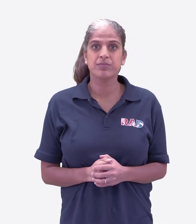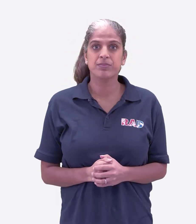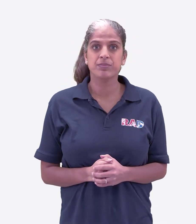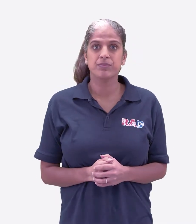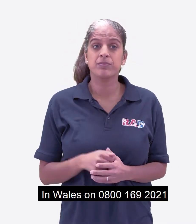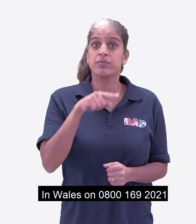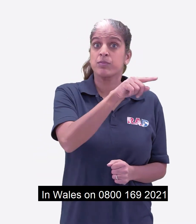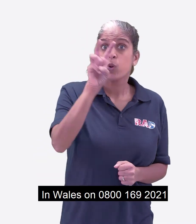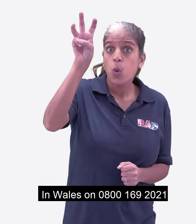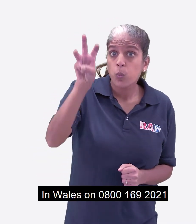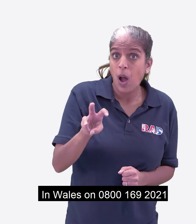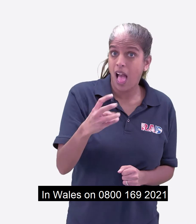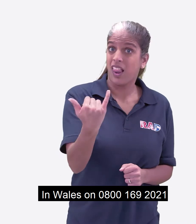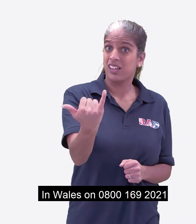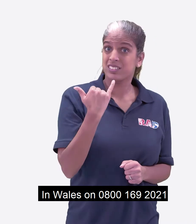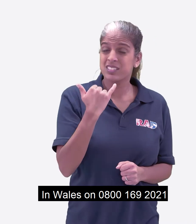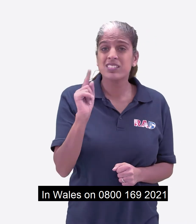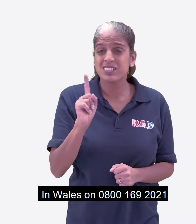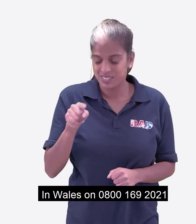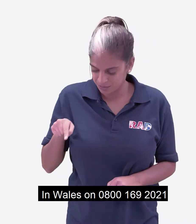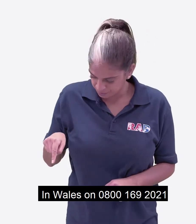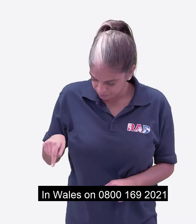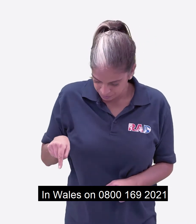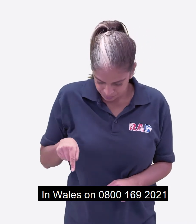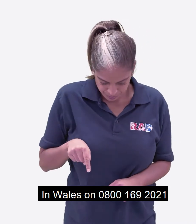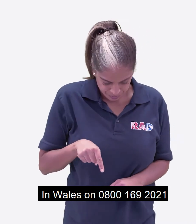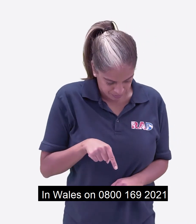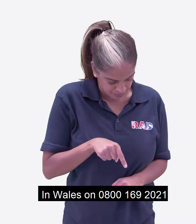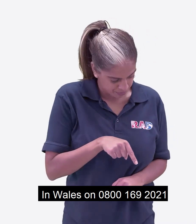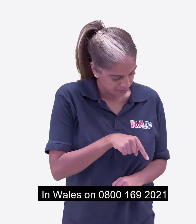In Wales 0800 169 2021